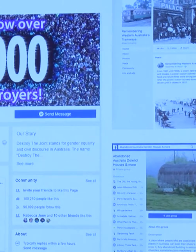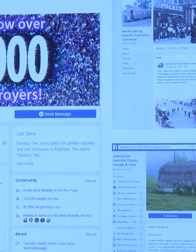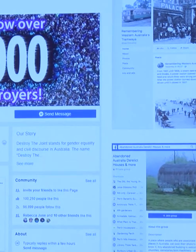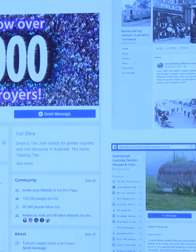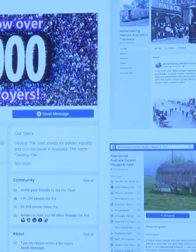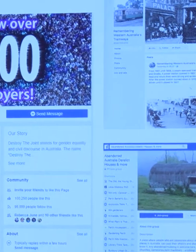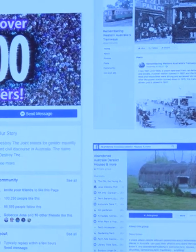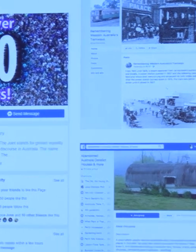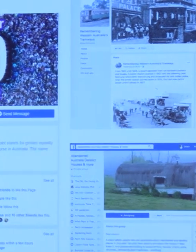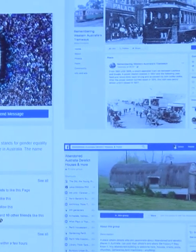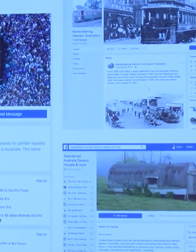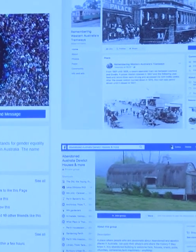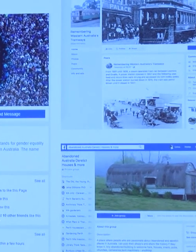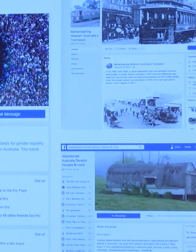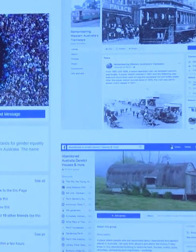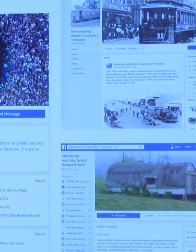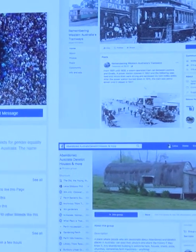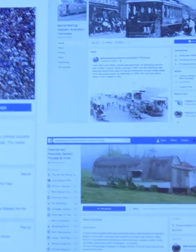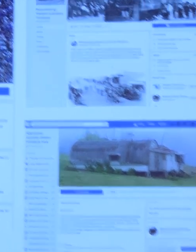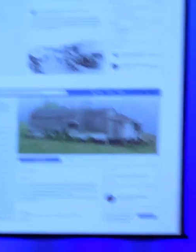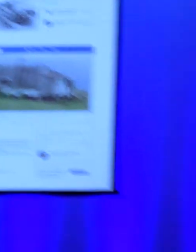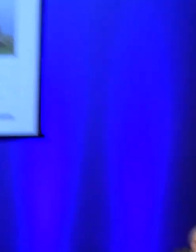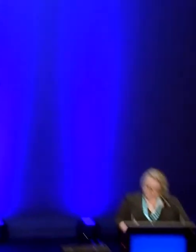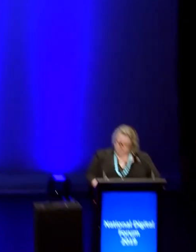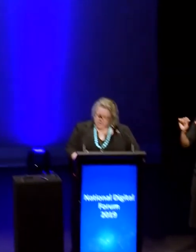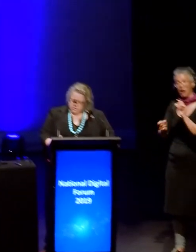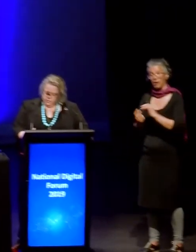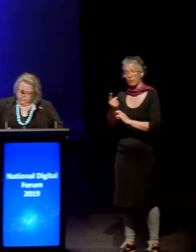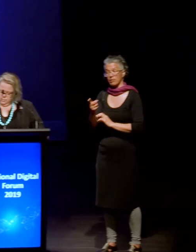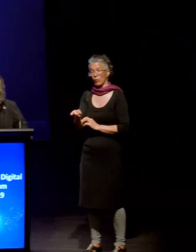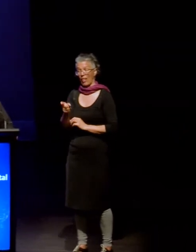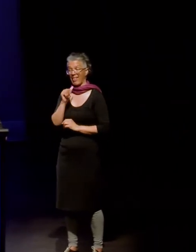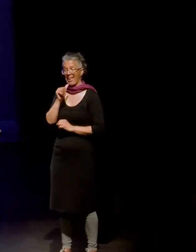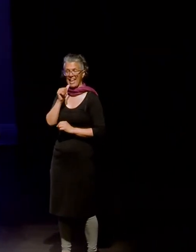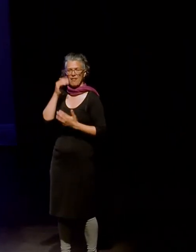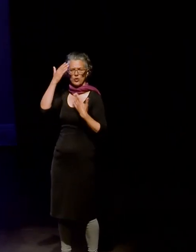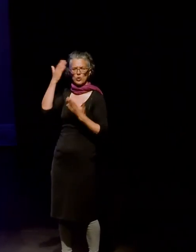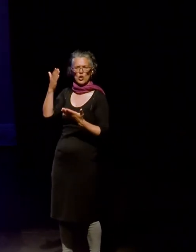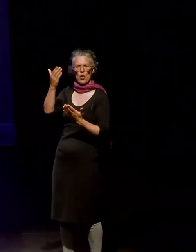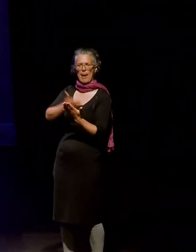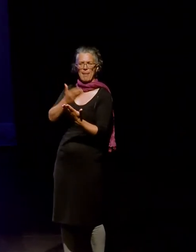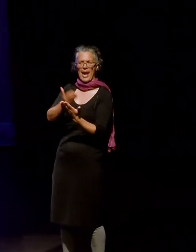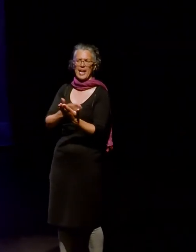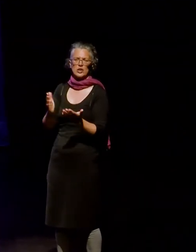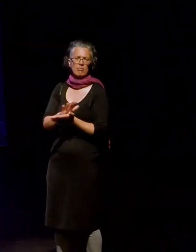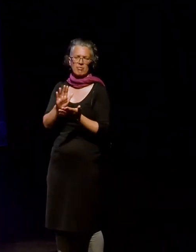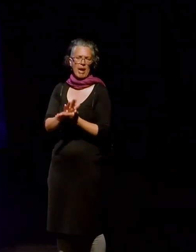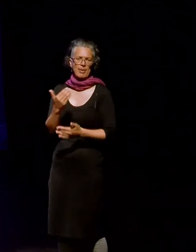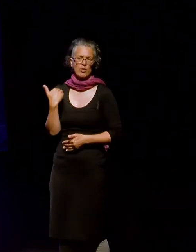in the searches or will be submitted. There's a good story about that page if you're not familiar with it and you can ask me about it.